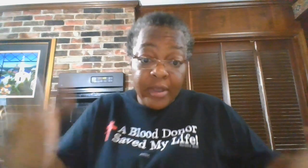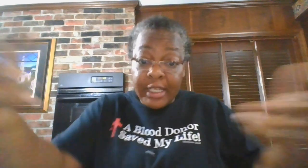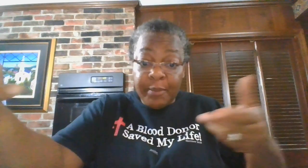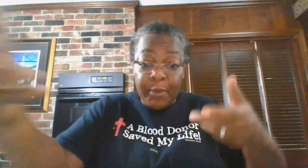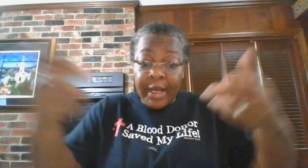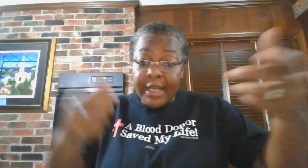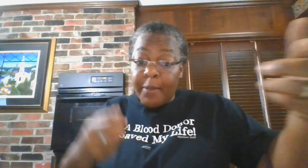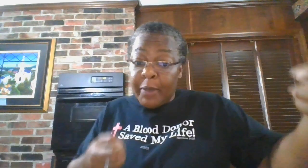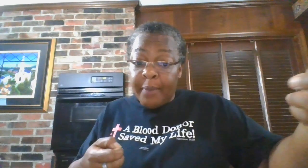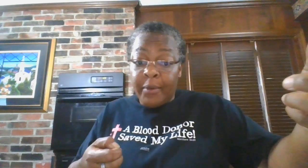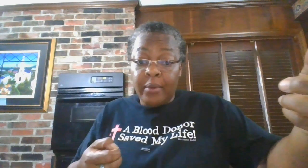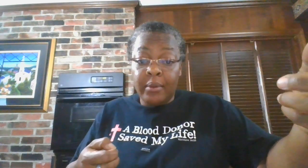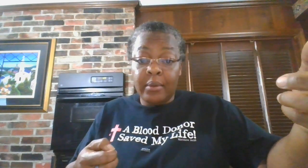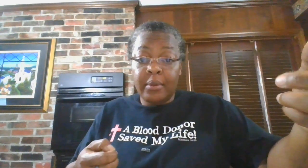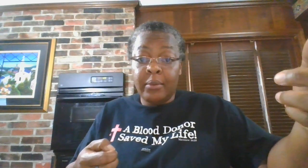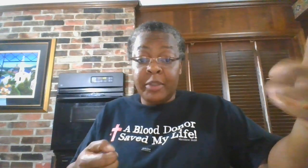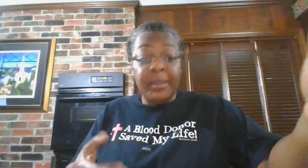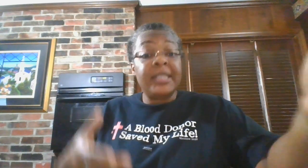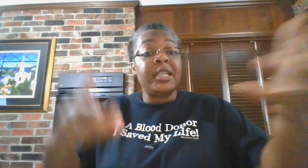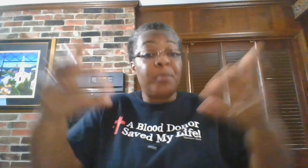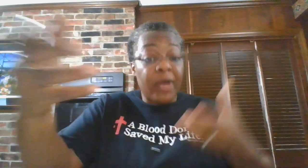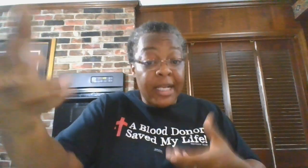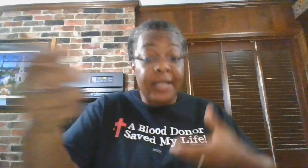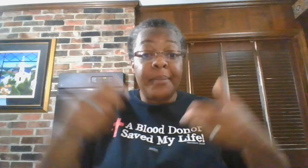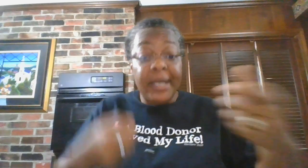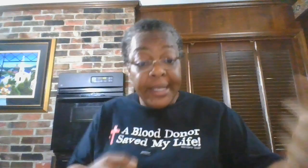as he's bringing in the people, which means he's bringing in the money.